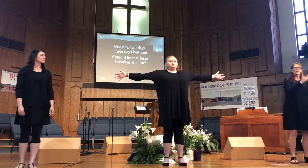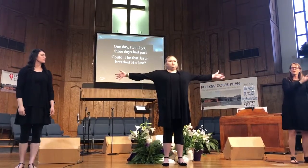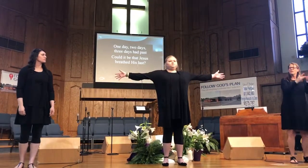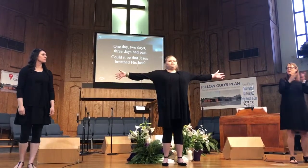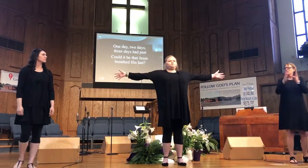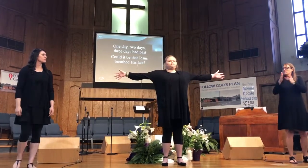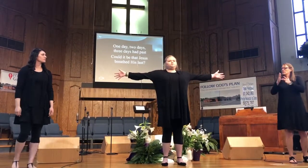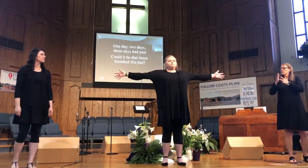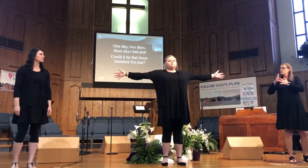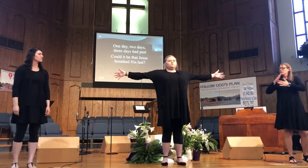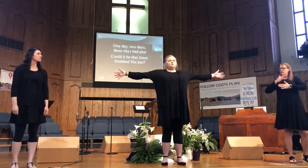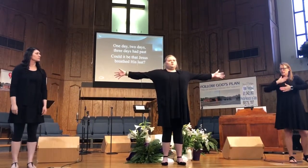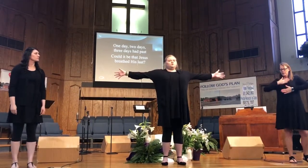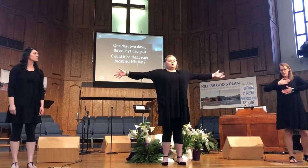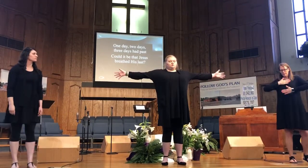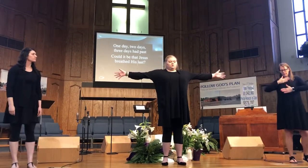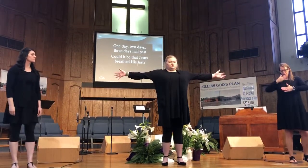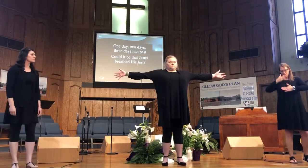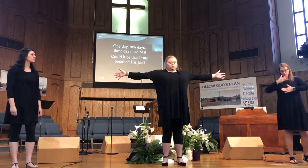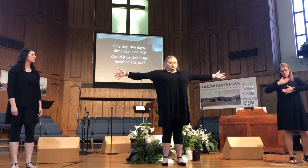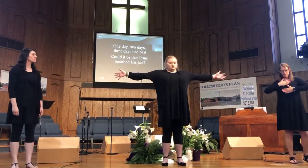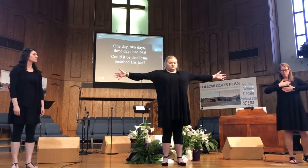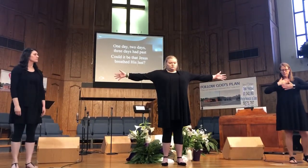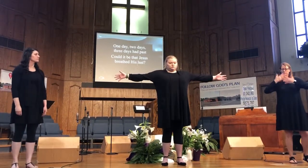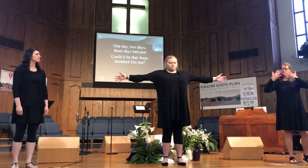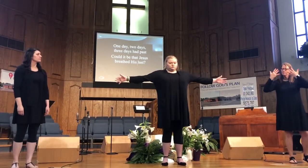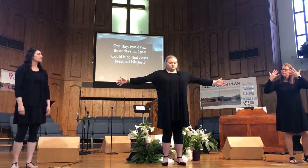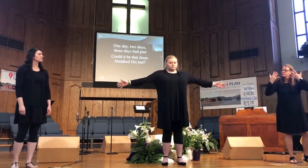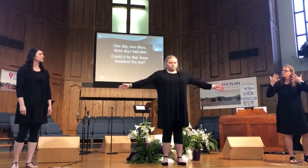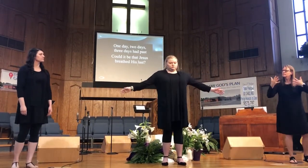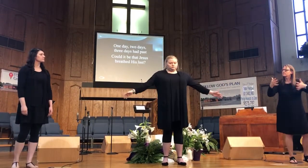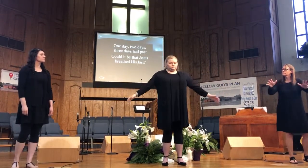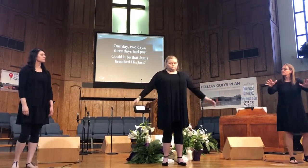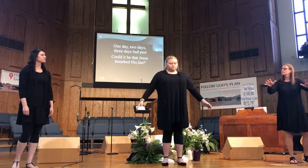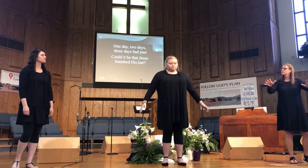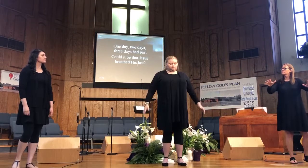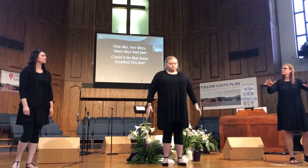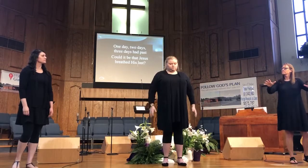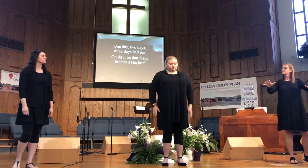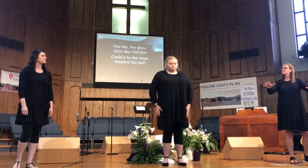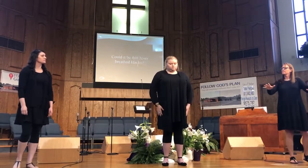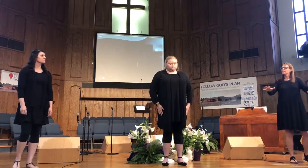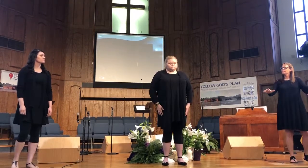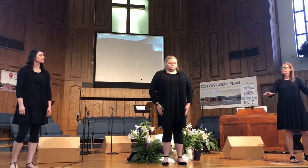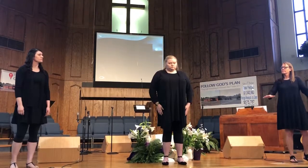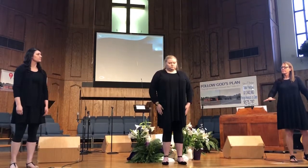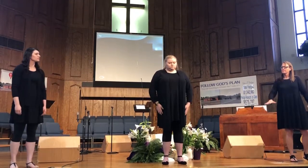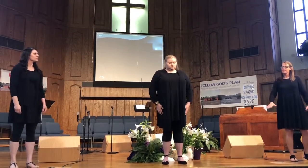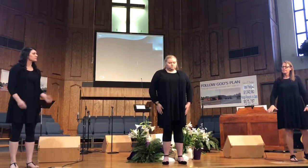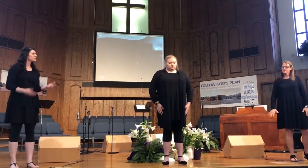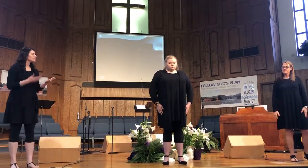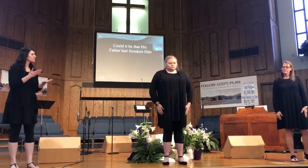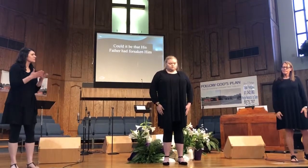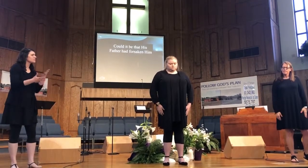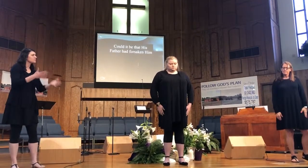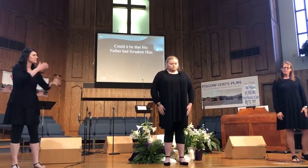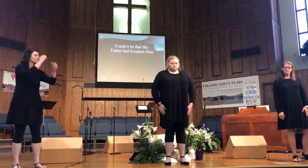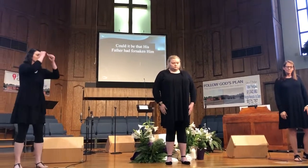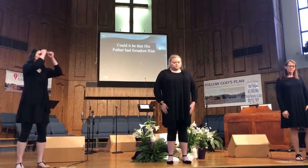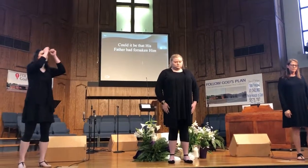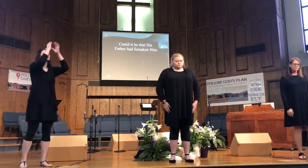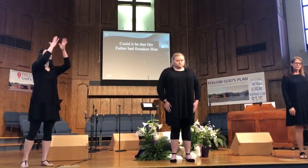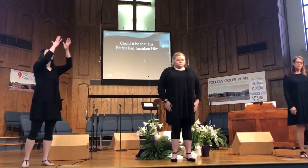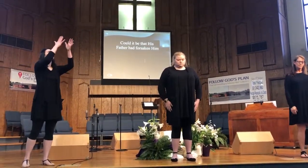in Jesus Breathe in His hands It could